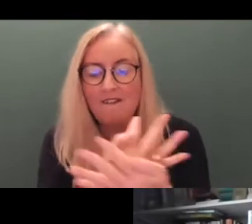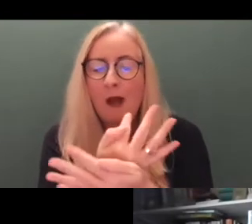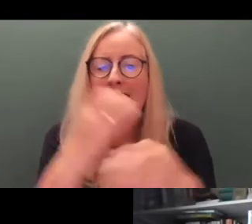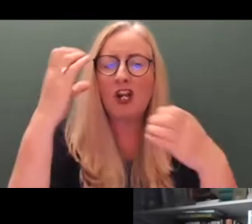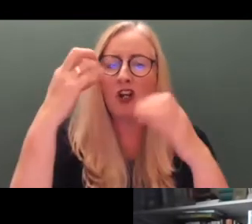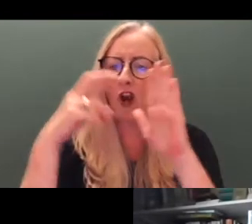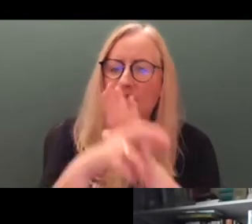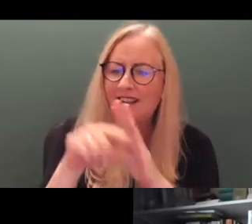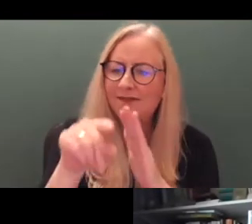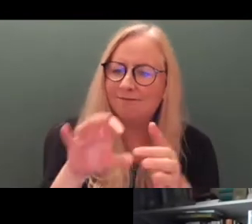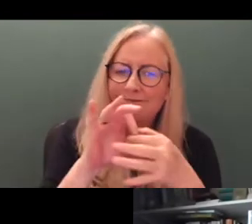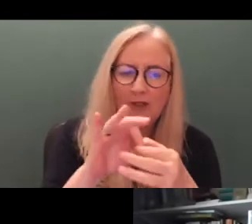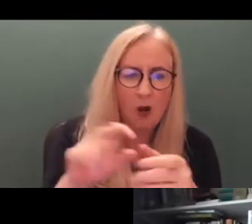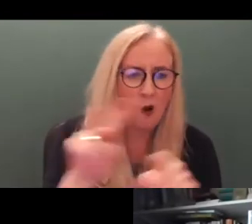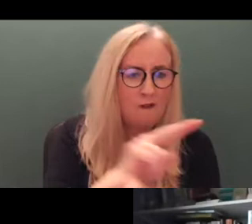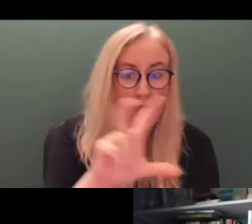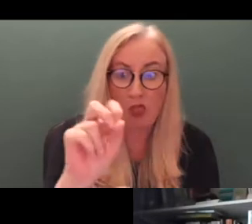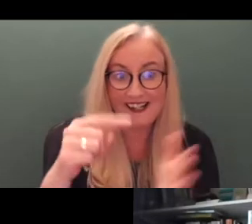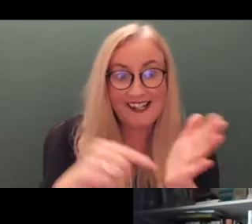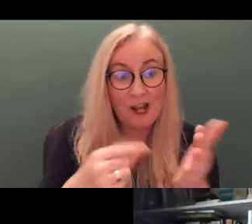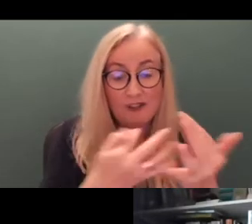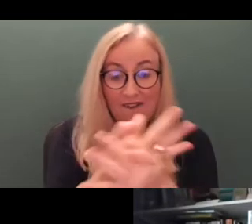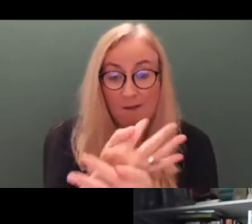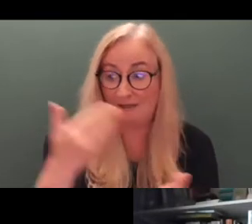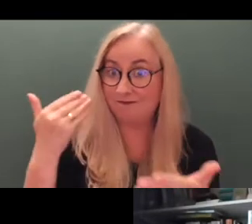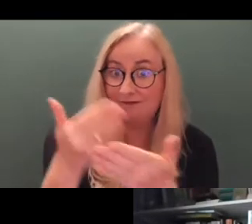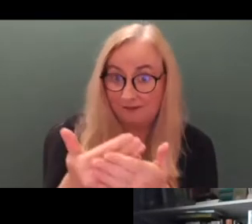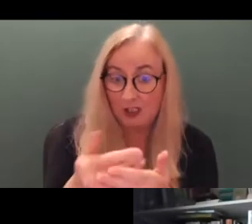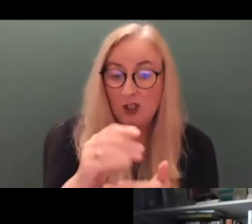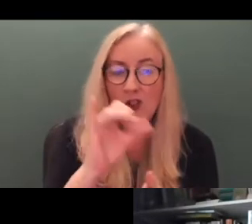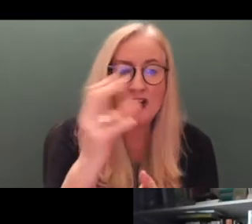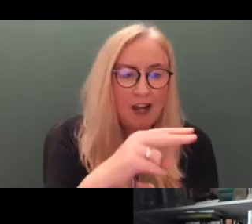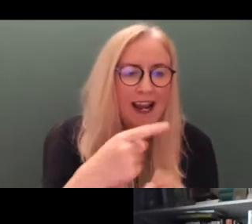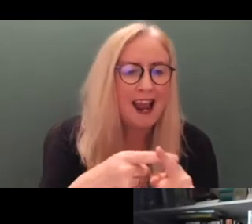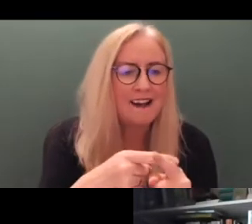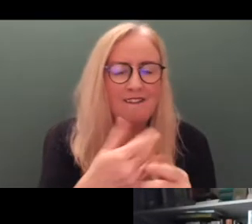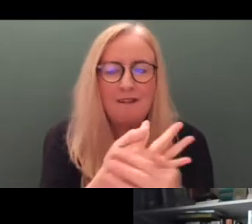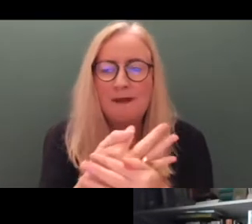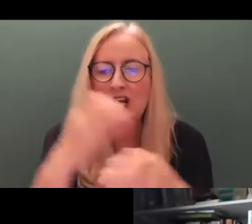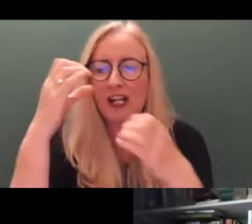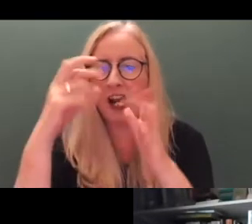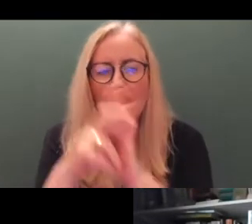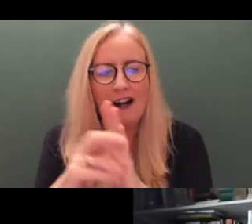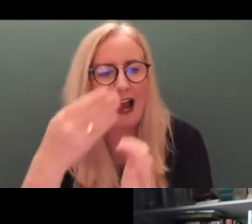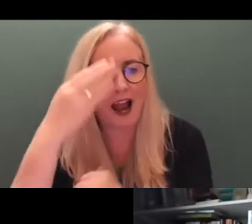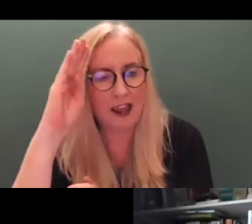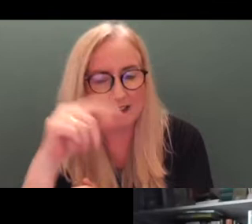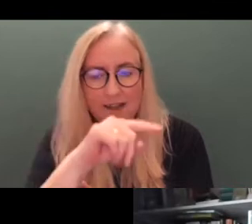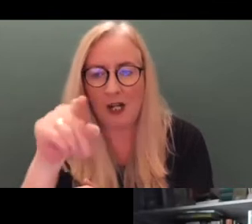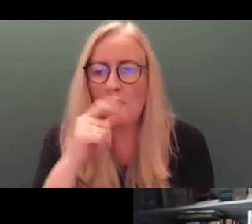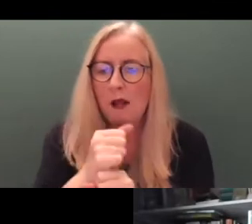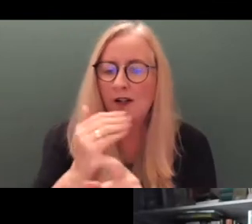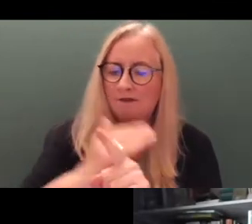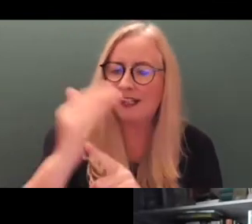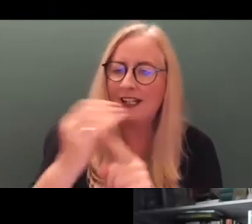engaged with up to 30,000 family carers each year. John and Family Carers Ireland have been paying close attention to the development of the